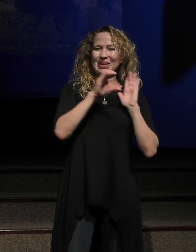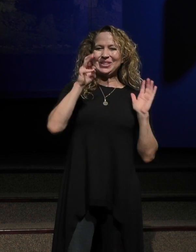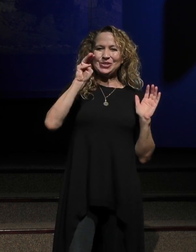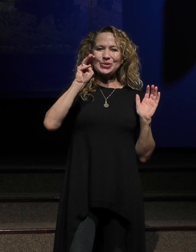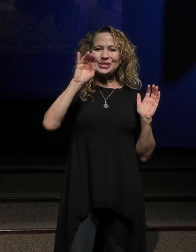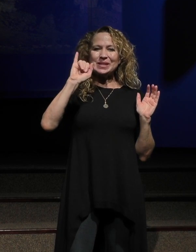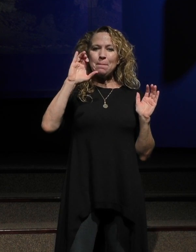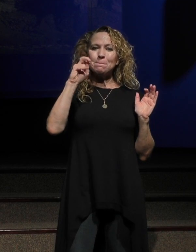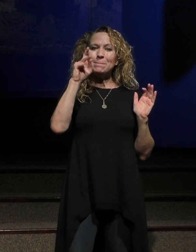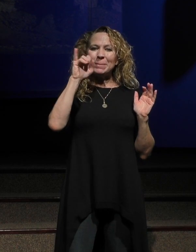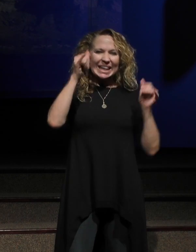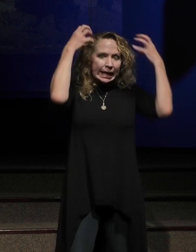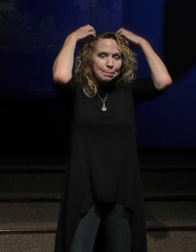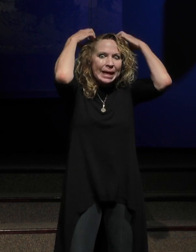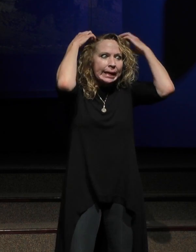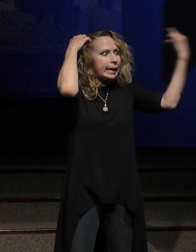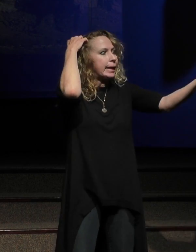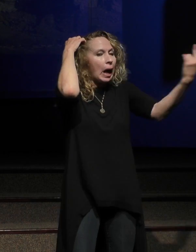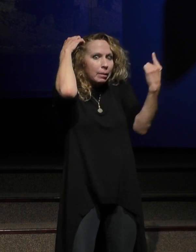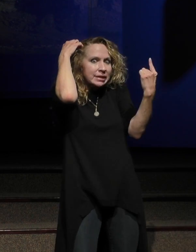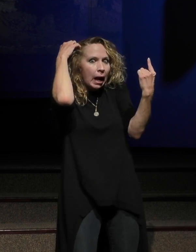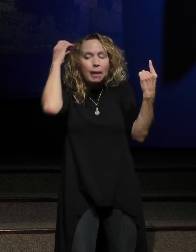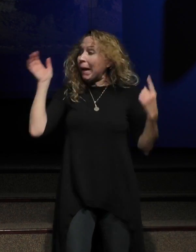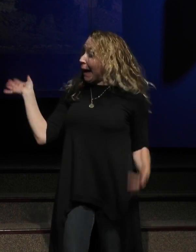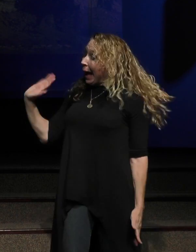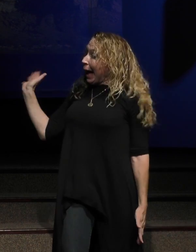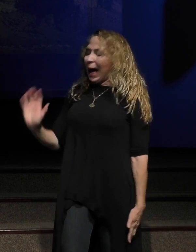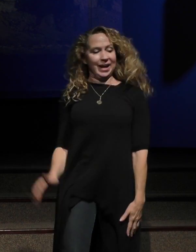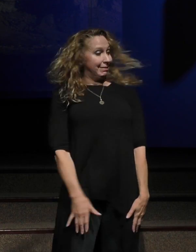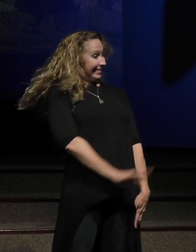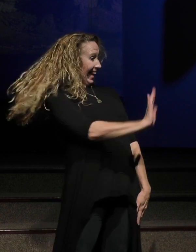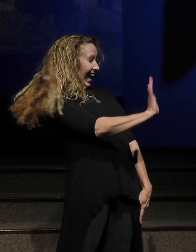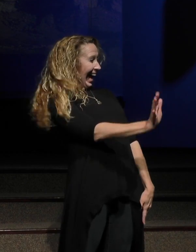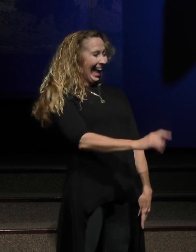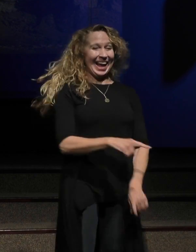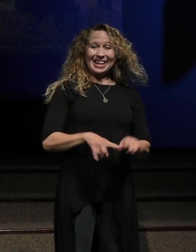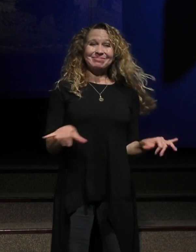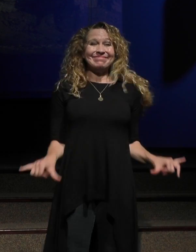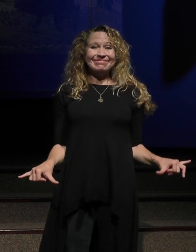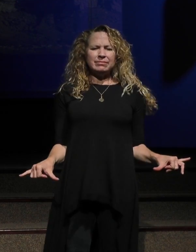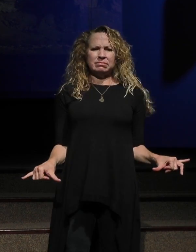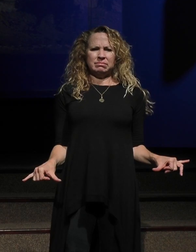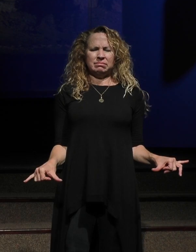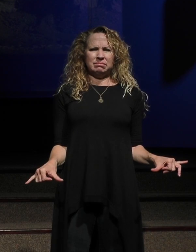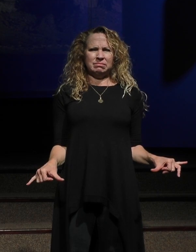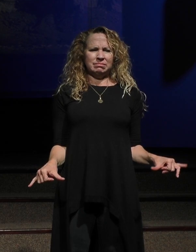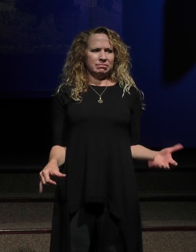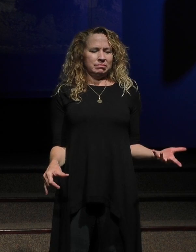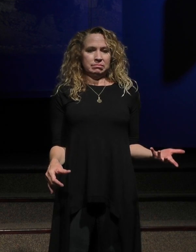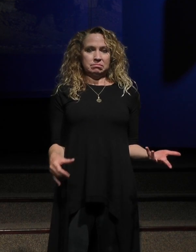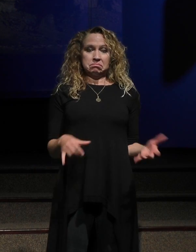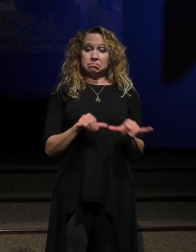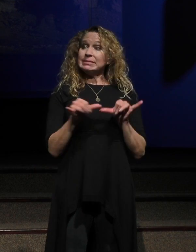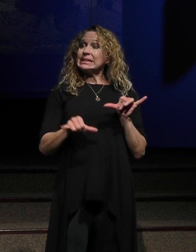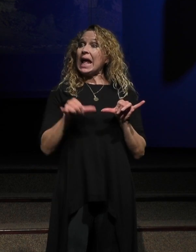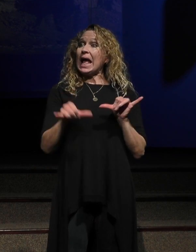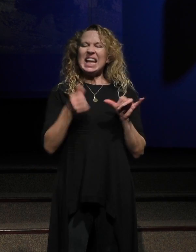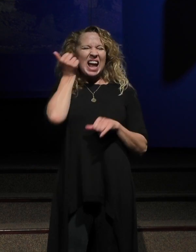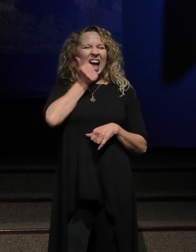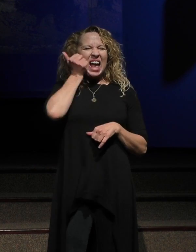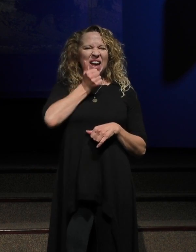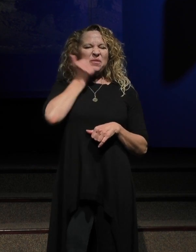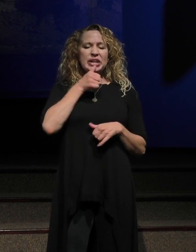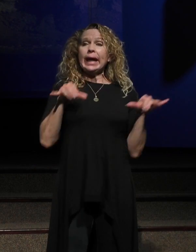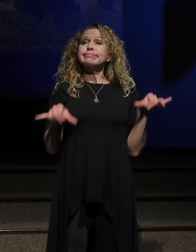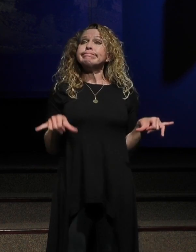they, they, they, they, they, they, they tell everybody hi. And that's wonderful. But, but just think with me in the story, they just stay at the entrance. They're,